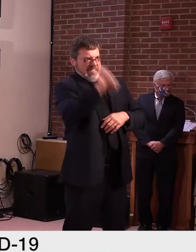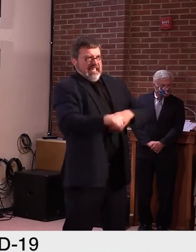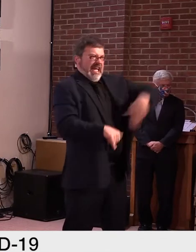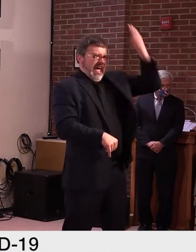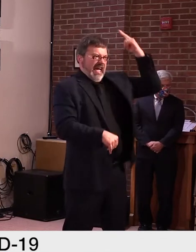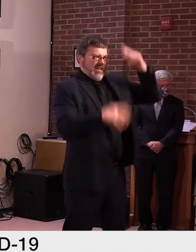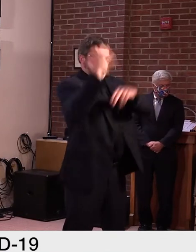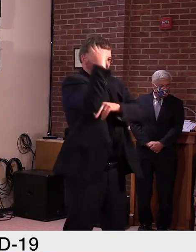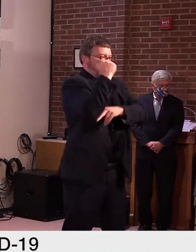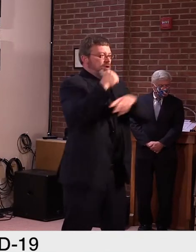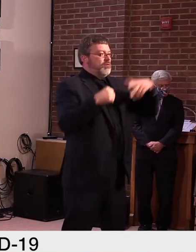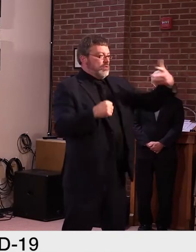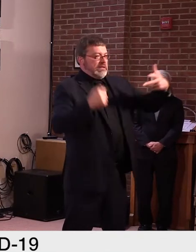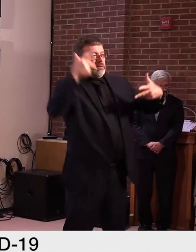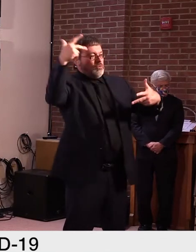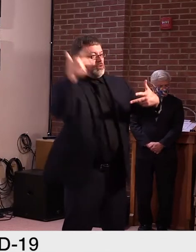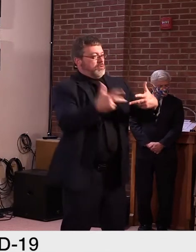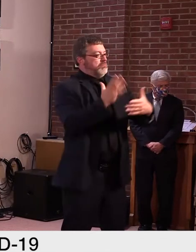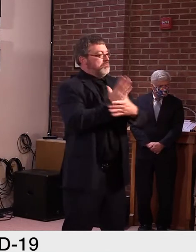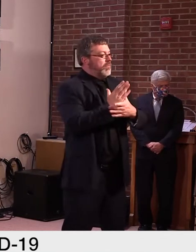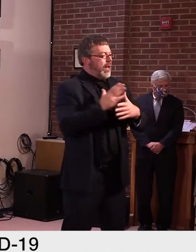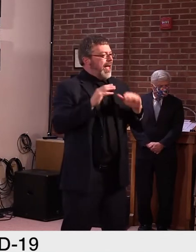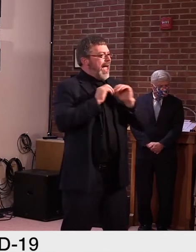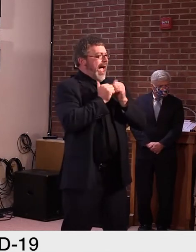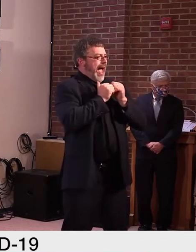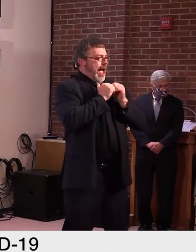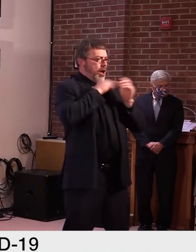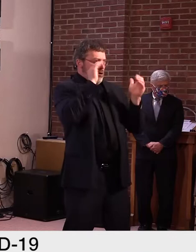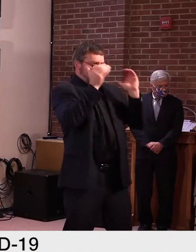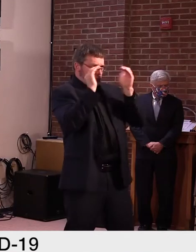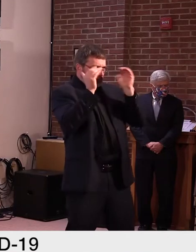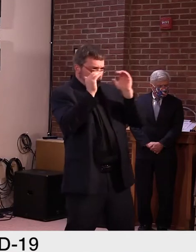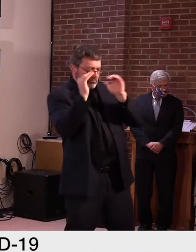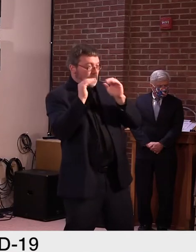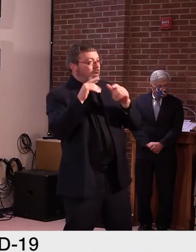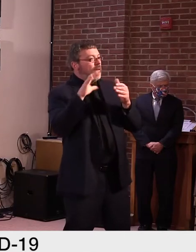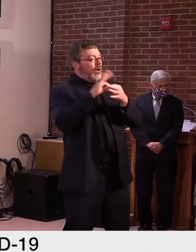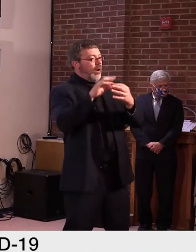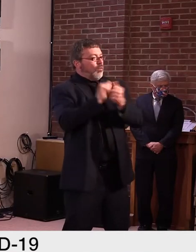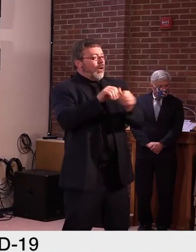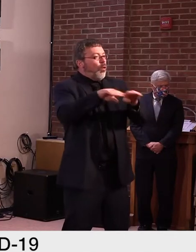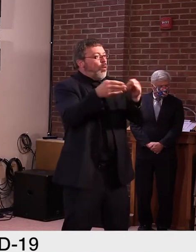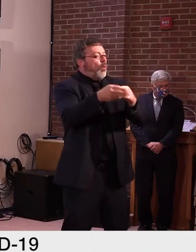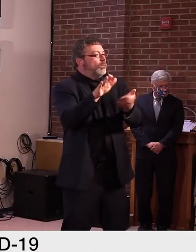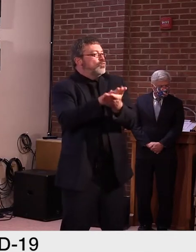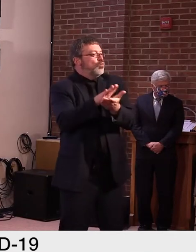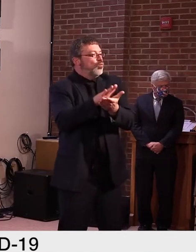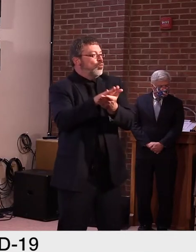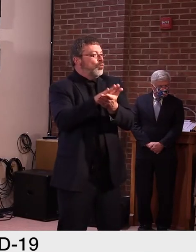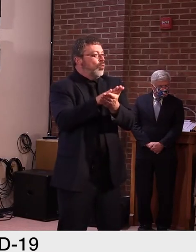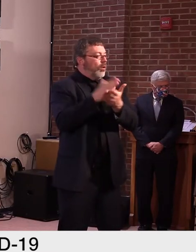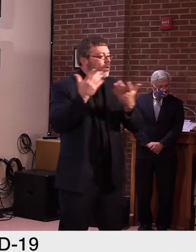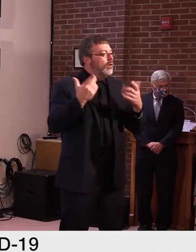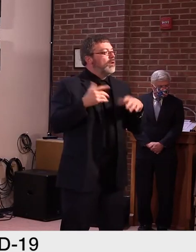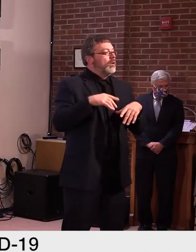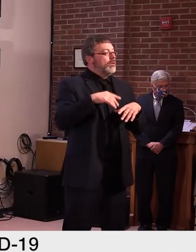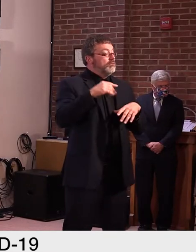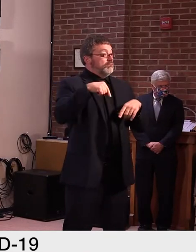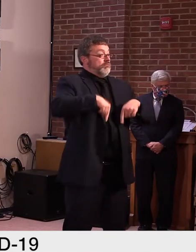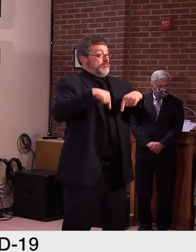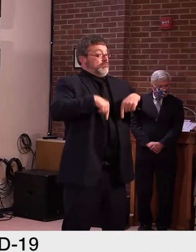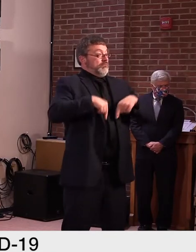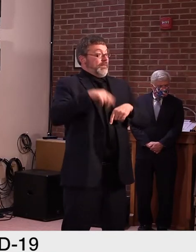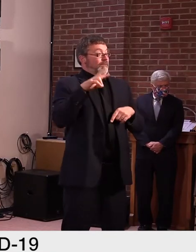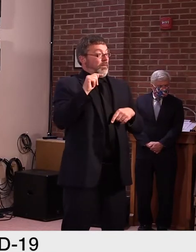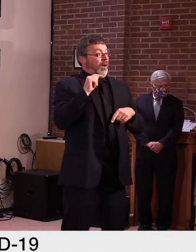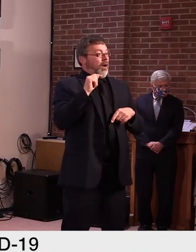higher education institutions. You can see Vermont averaging about 47 cases per 100,000, Vermont, New Hampshire, and Maine that is.